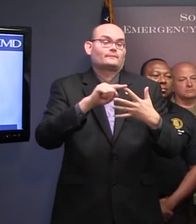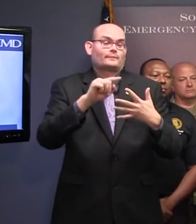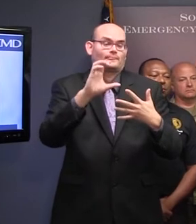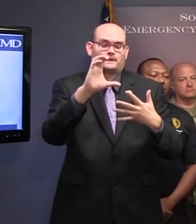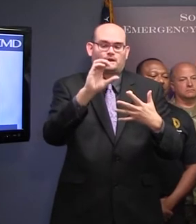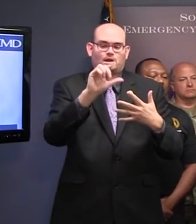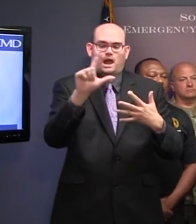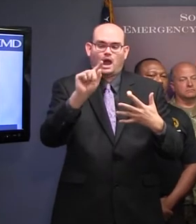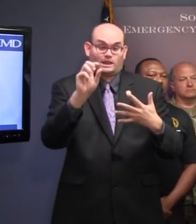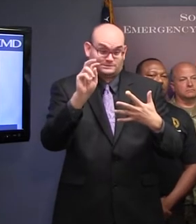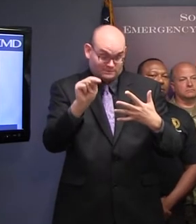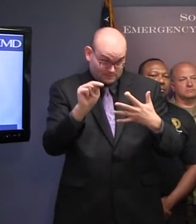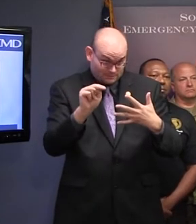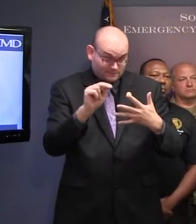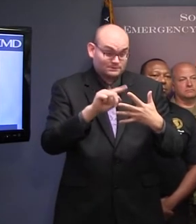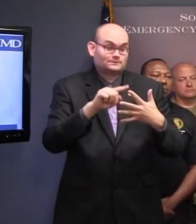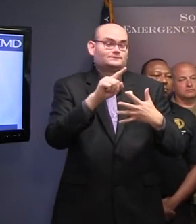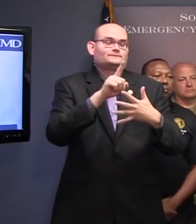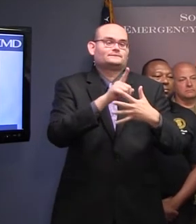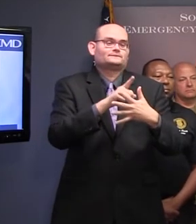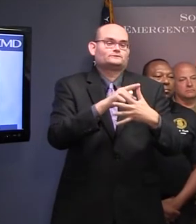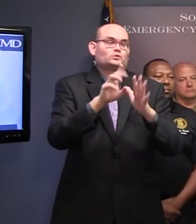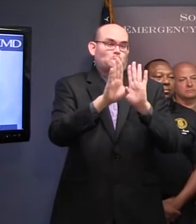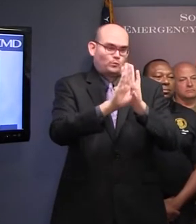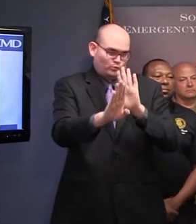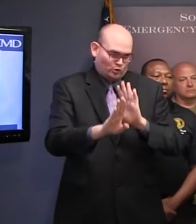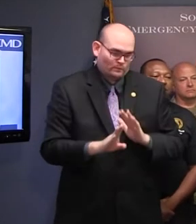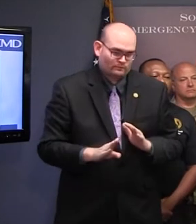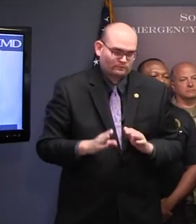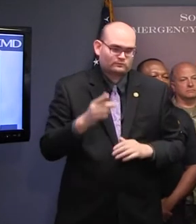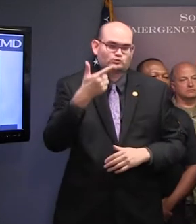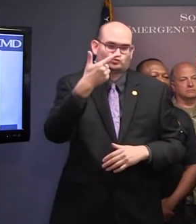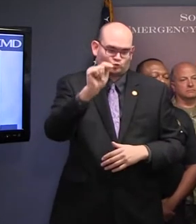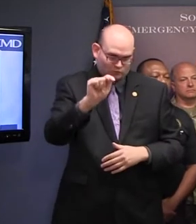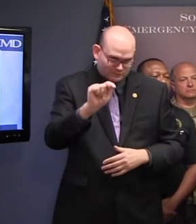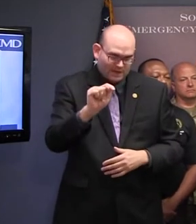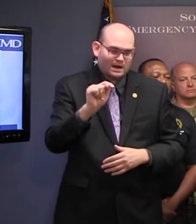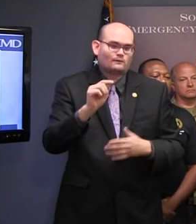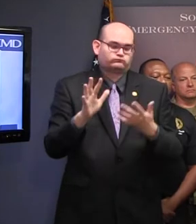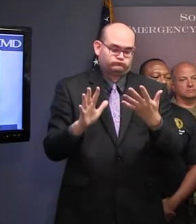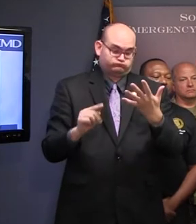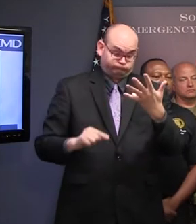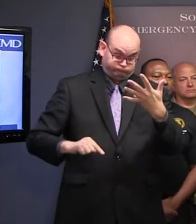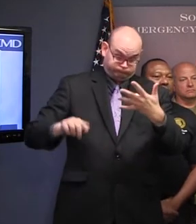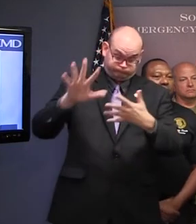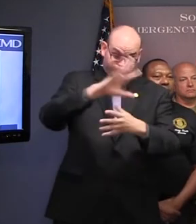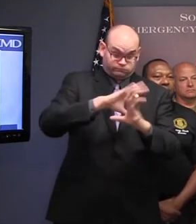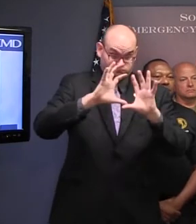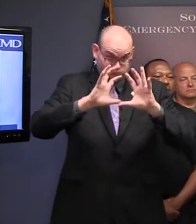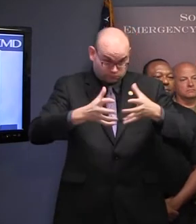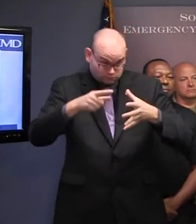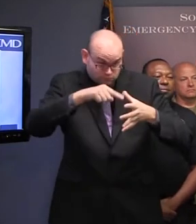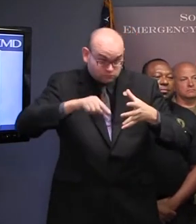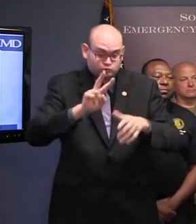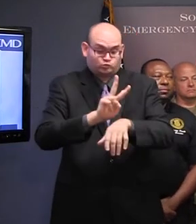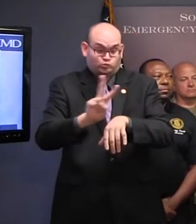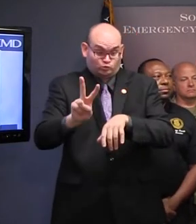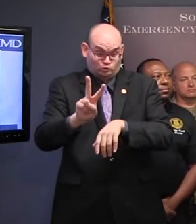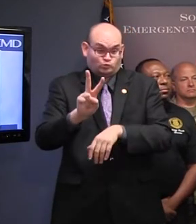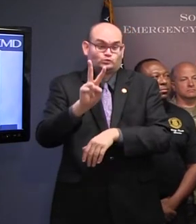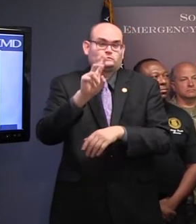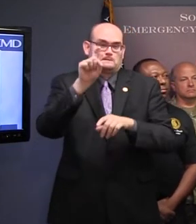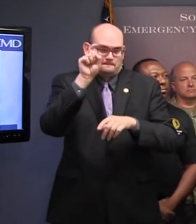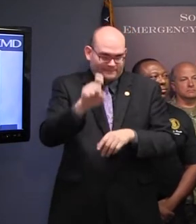facilities need to begin evacuation as of 2 o'clock today, which has just passed. What is a health care